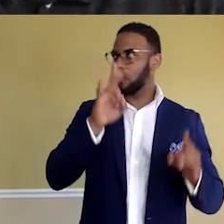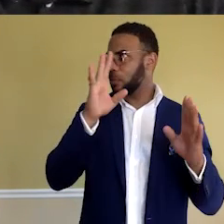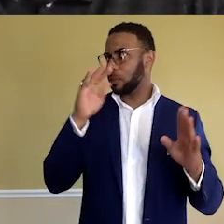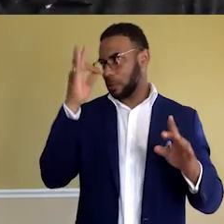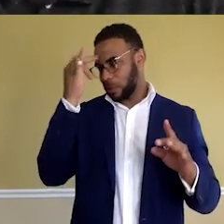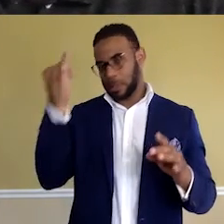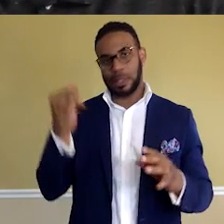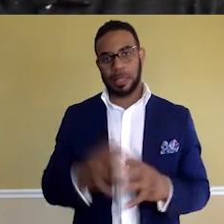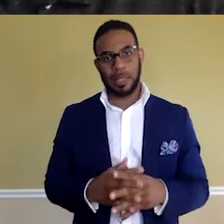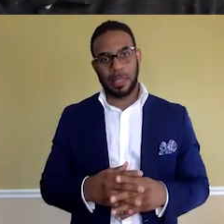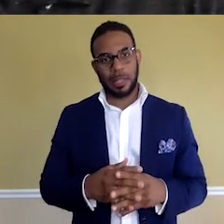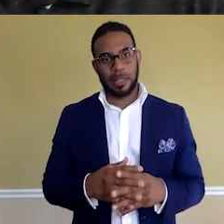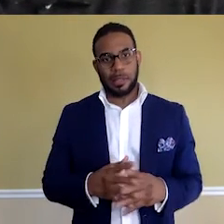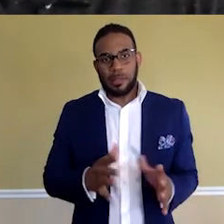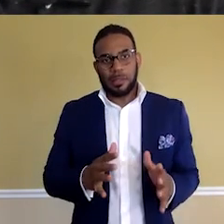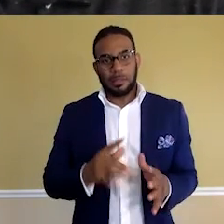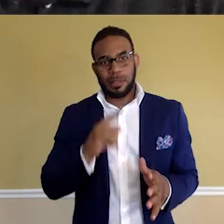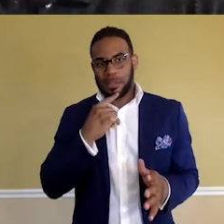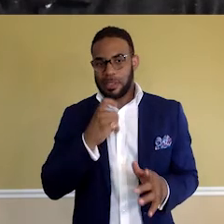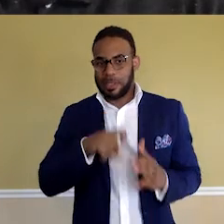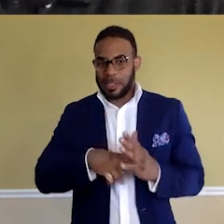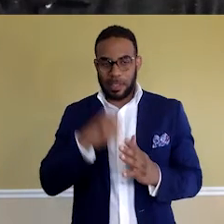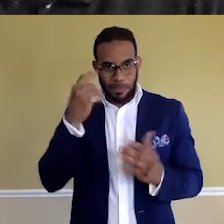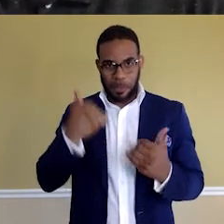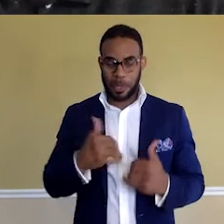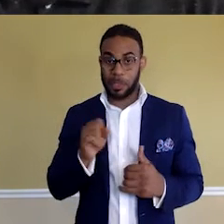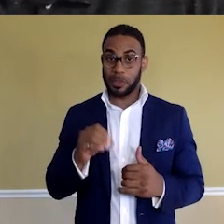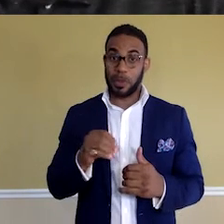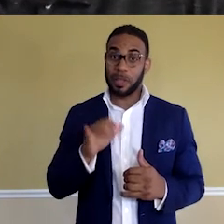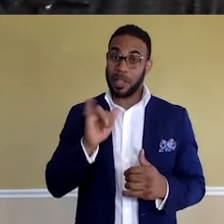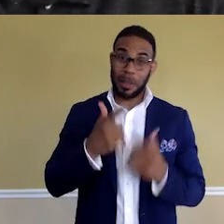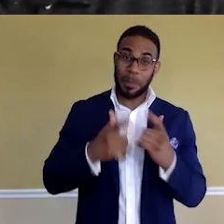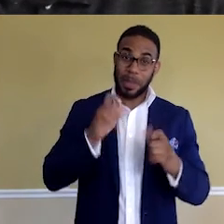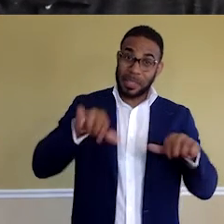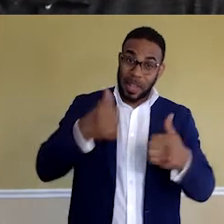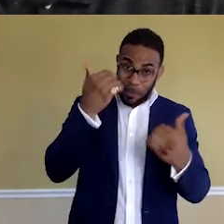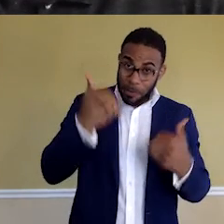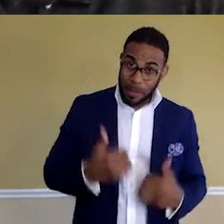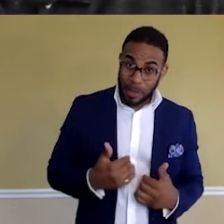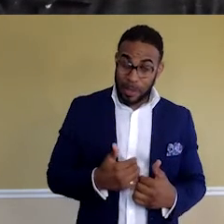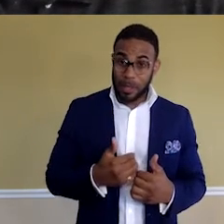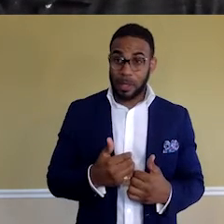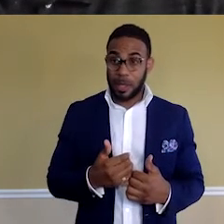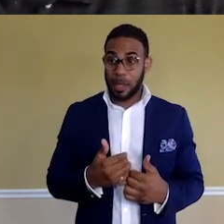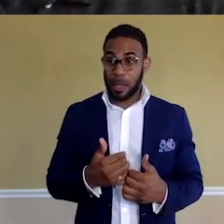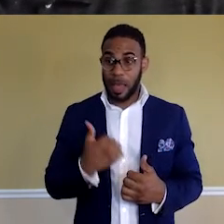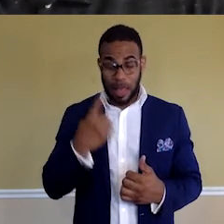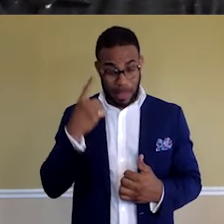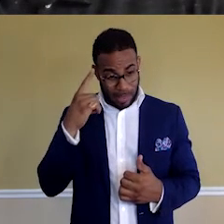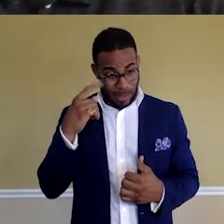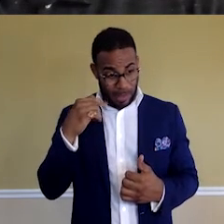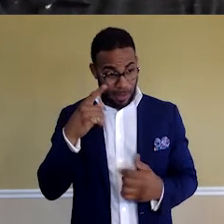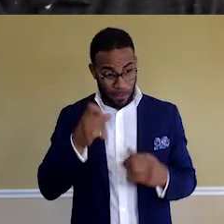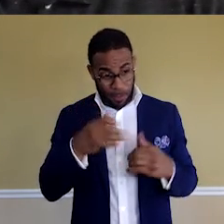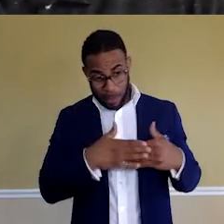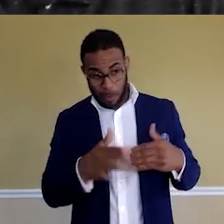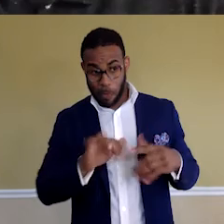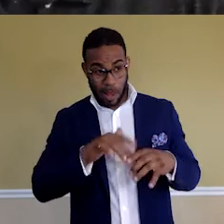The authenticity was key for me. So that was the biggest challenge for me, I think. And then from there, man, once I got rid of the